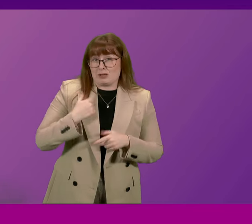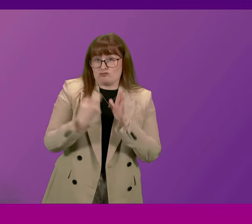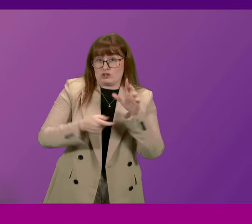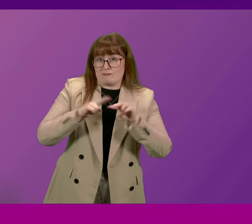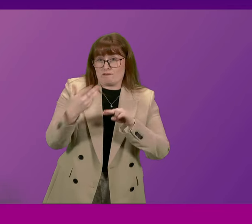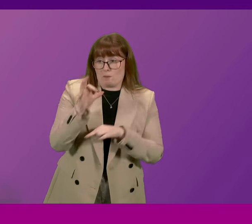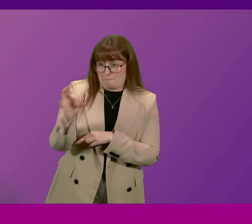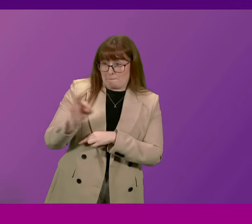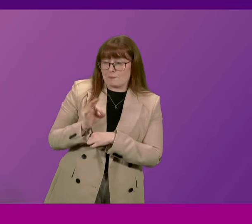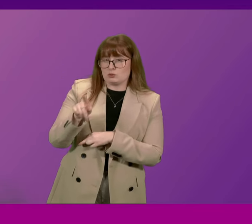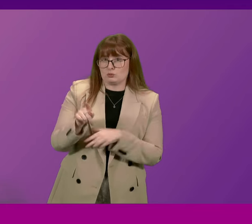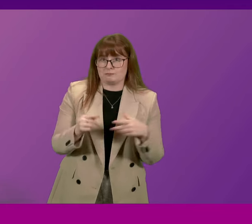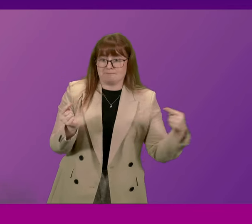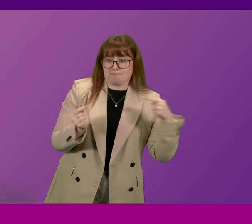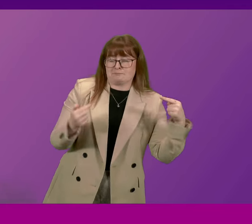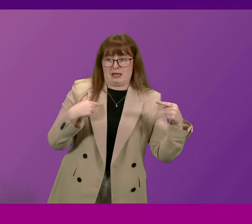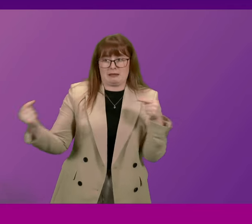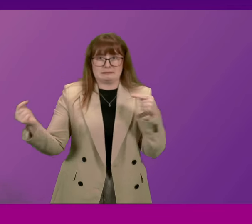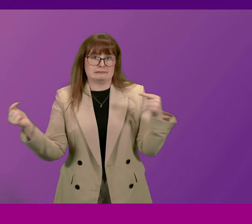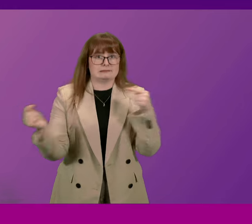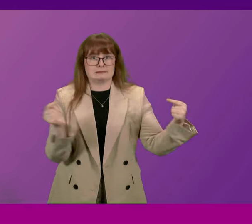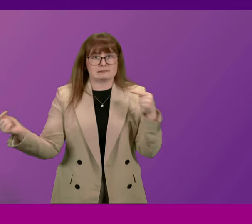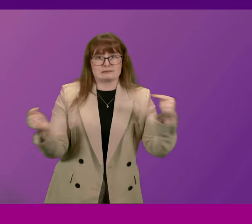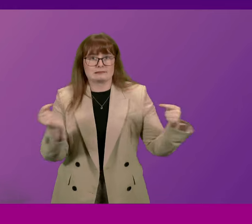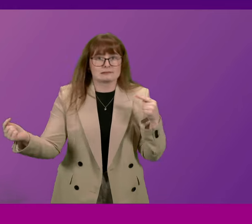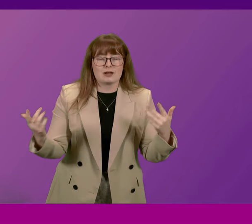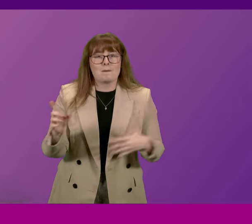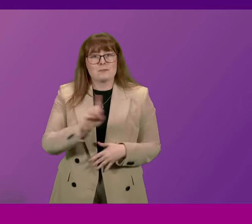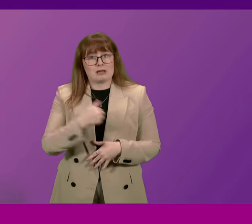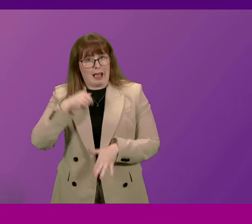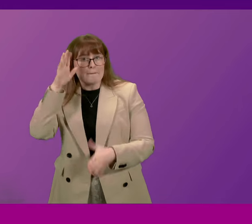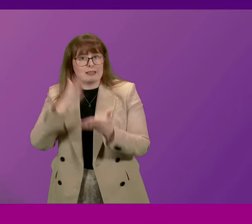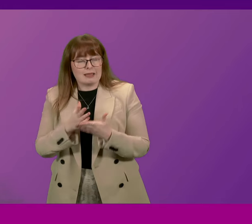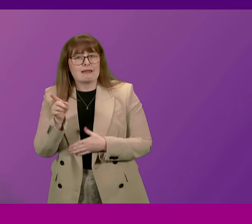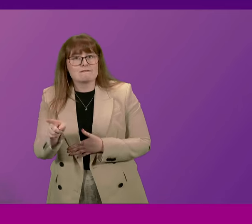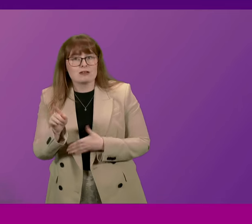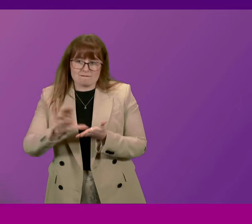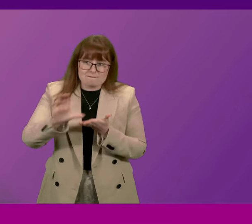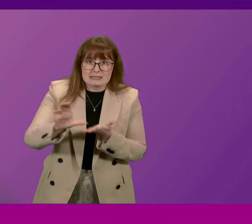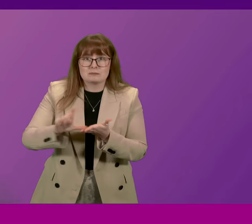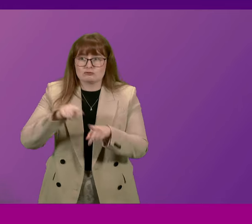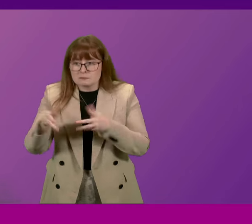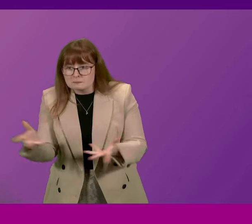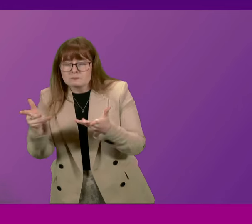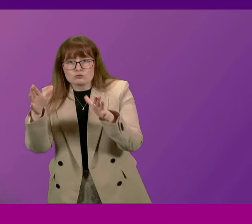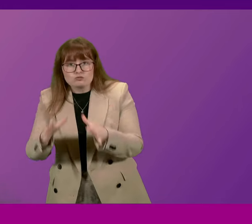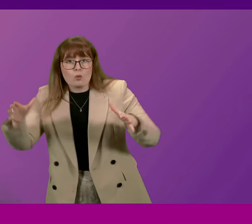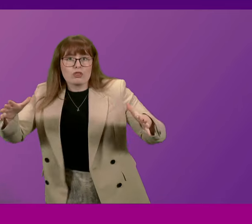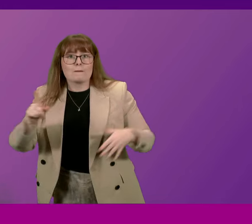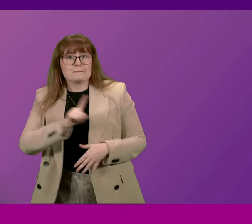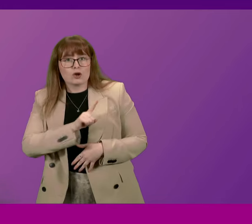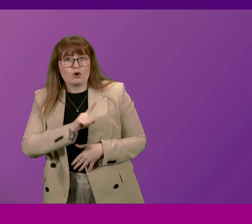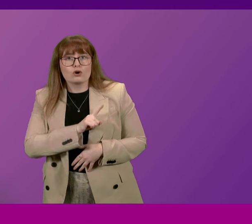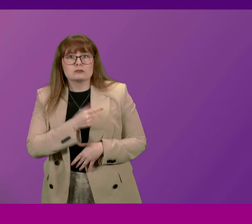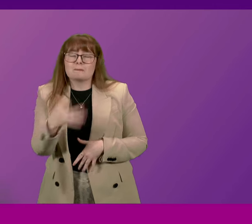questioning, is on one side of that argument and I'm on the other. Because I believe in investment to stimulate growth. Because we've had